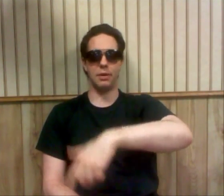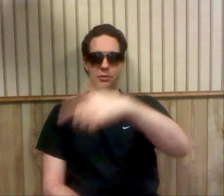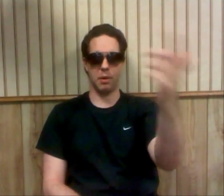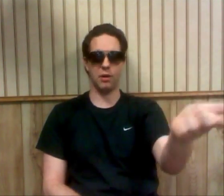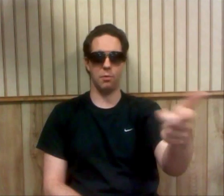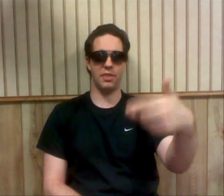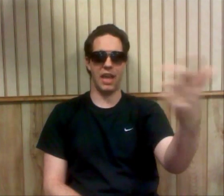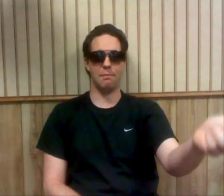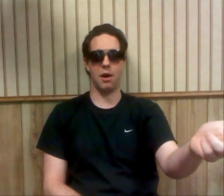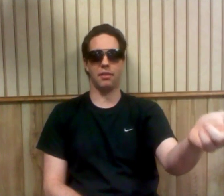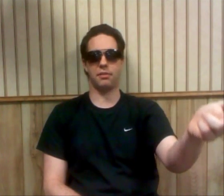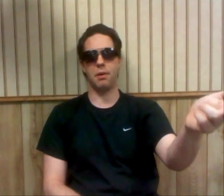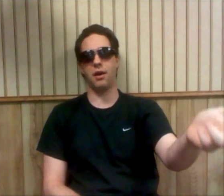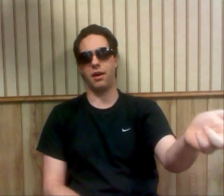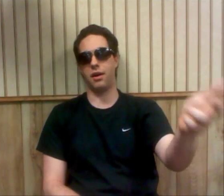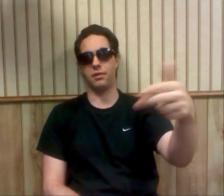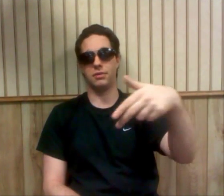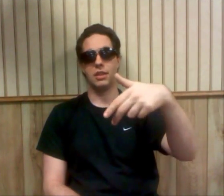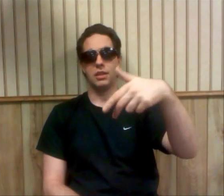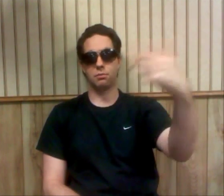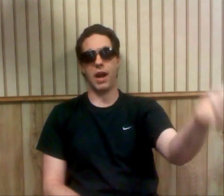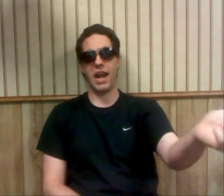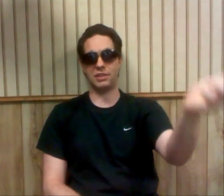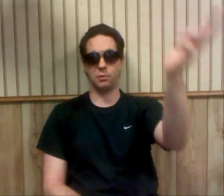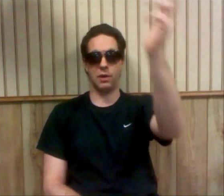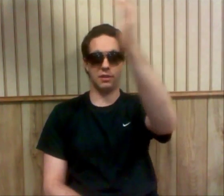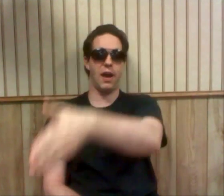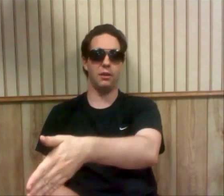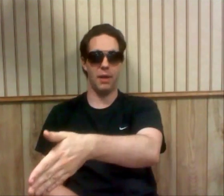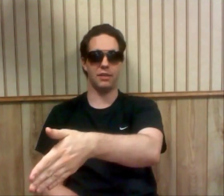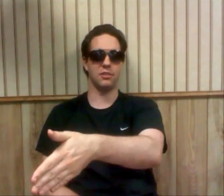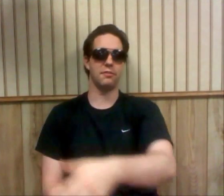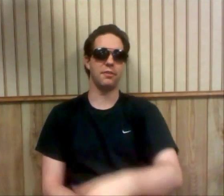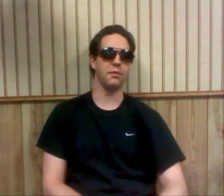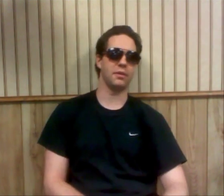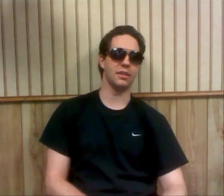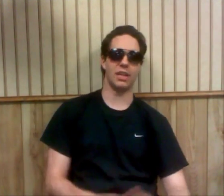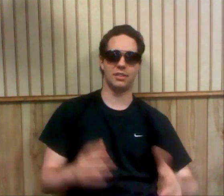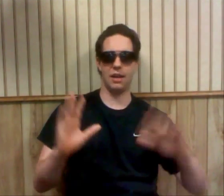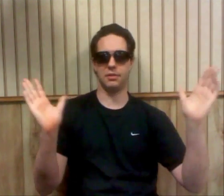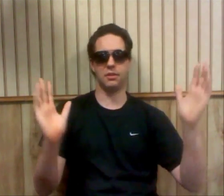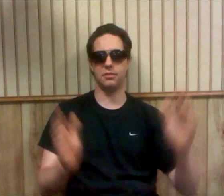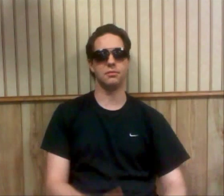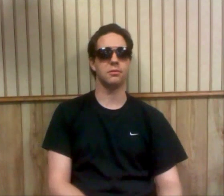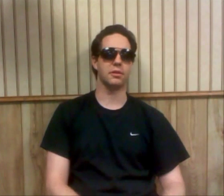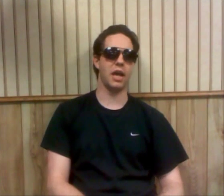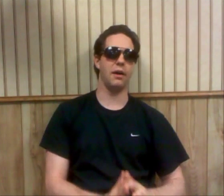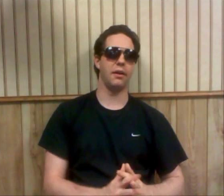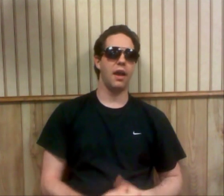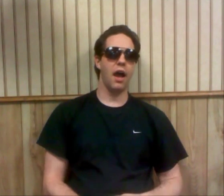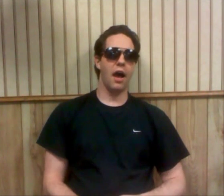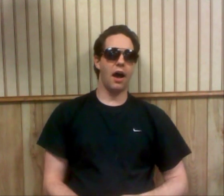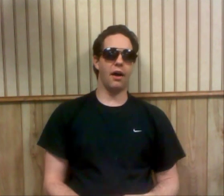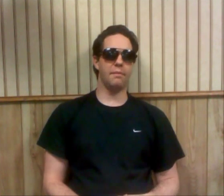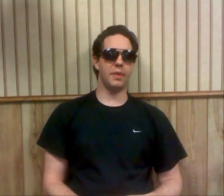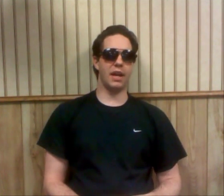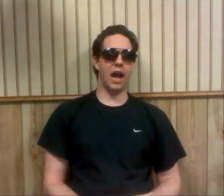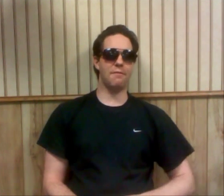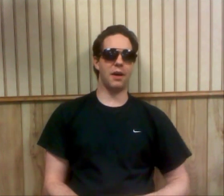because Punk won that month, Rey has to win the final match in the feud because that's how it all works out. And I felt